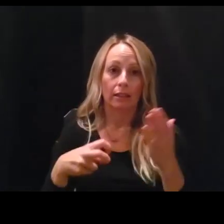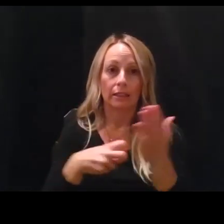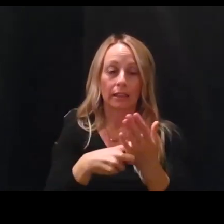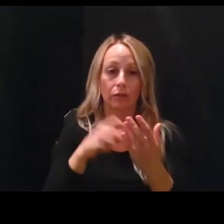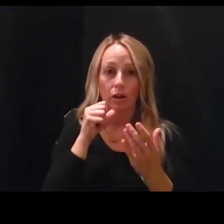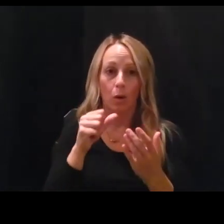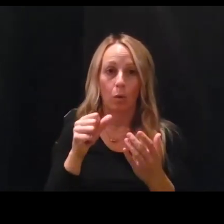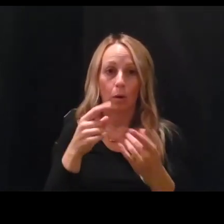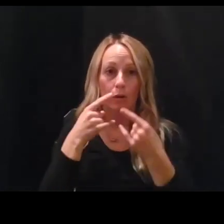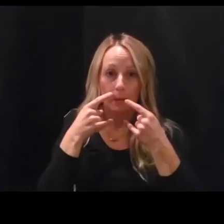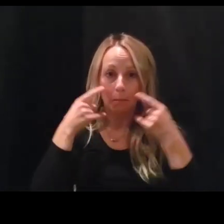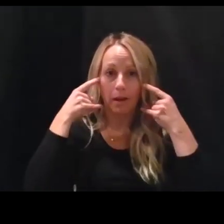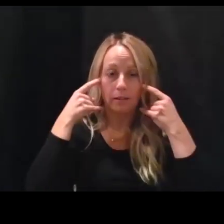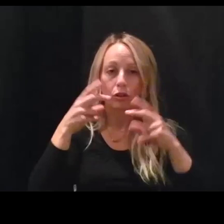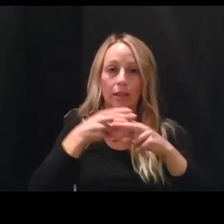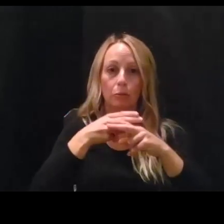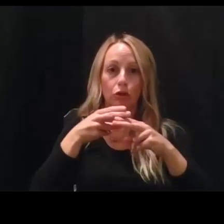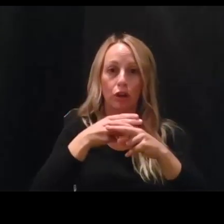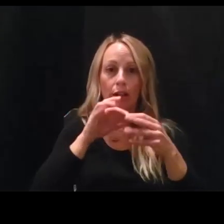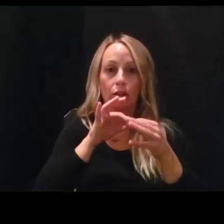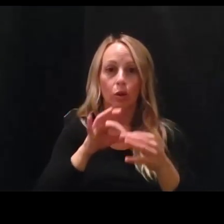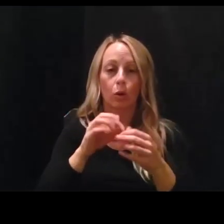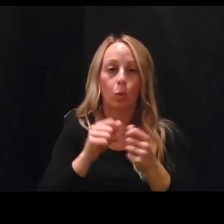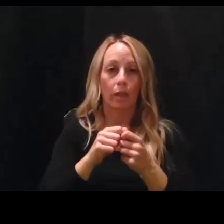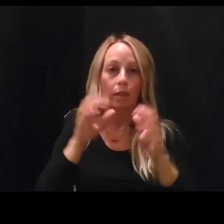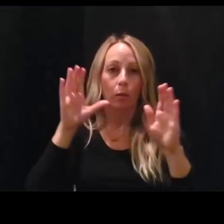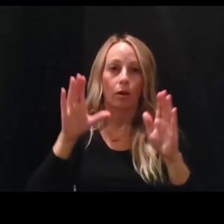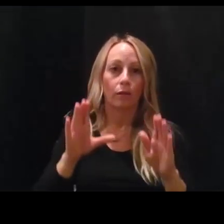associated with excellent, um, outcomes.